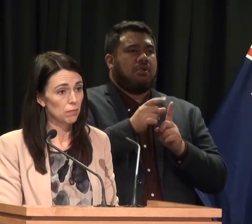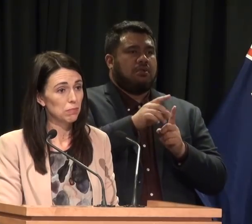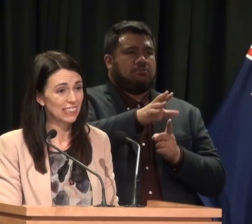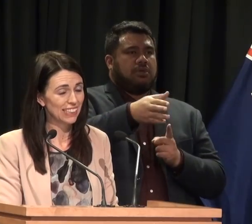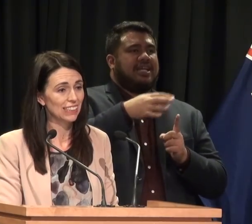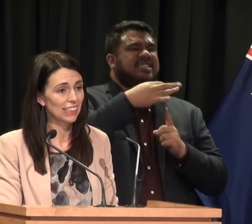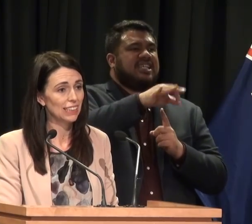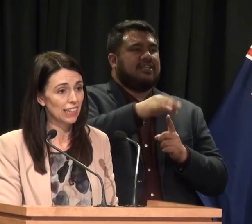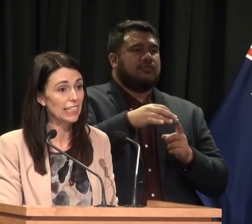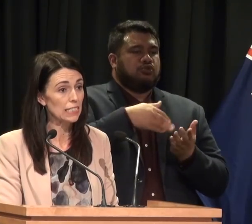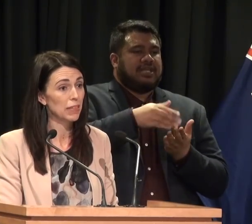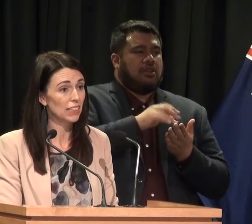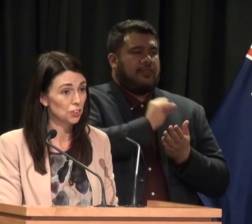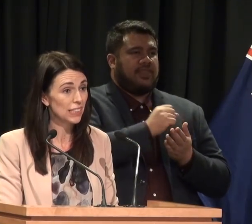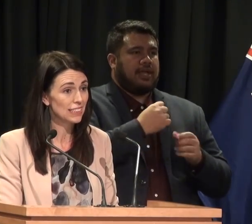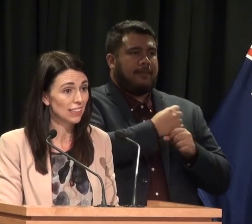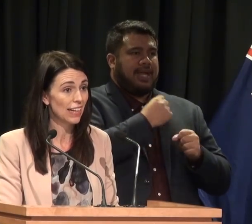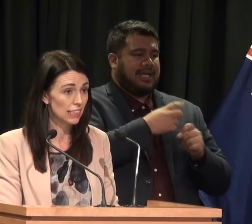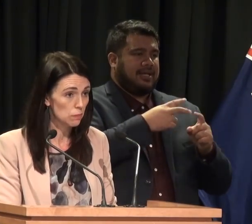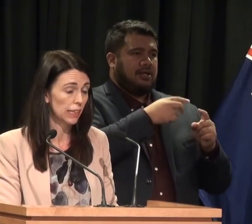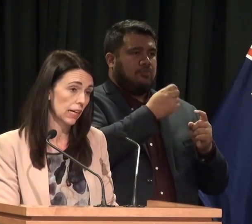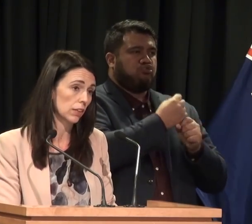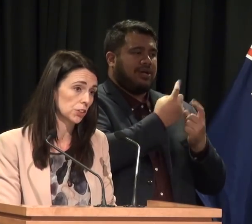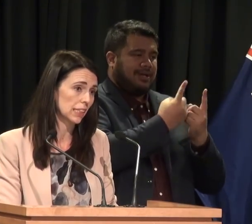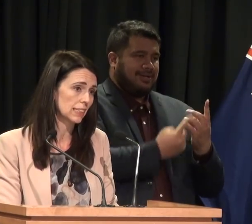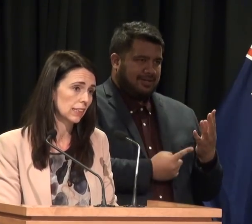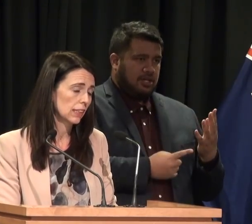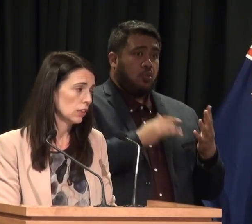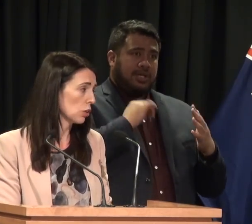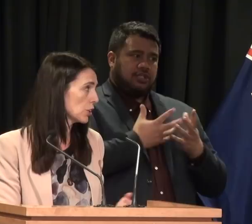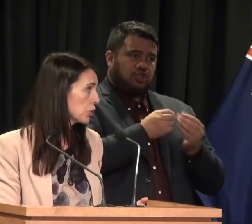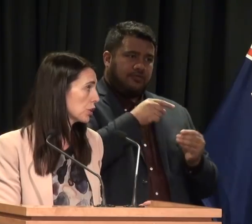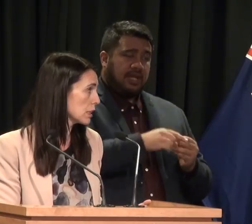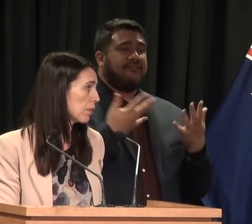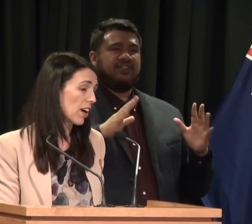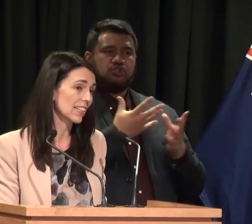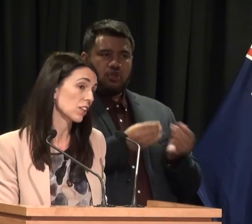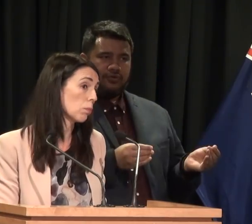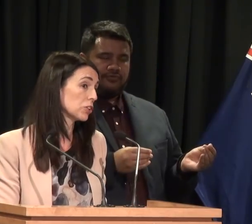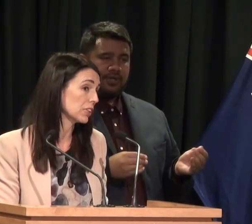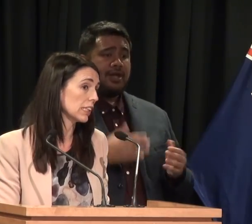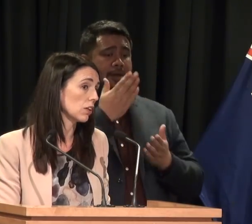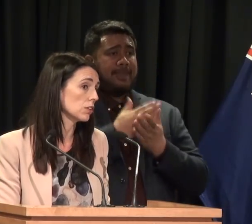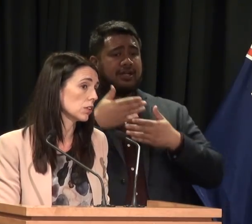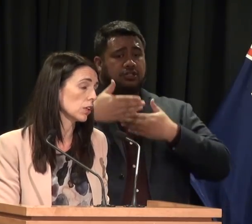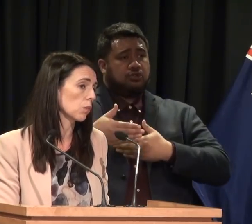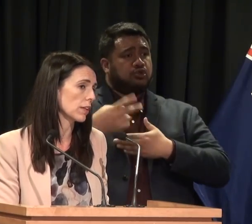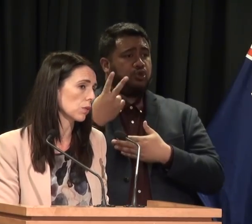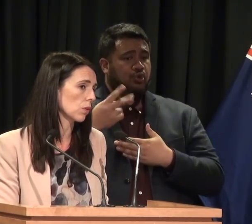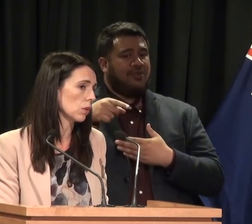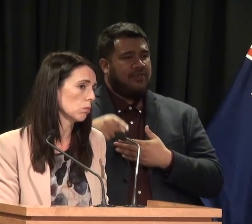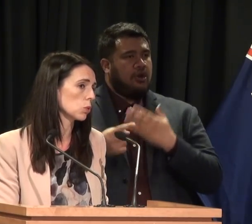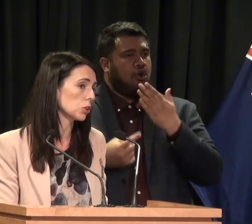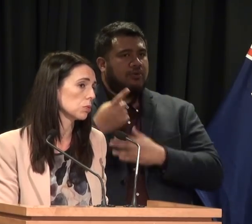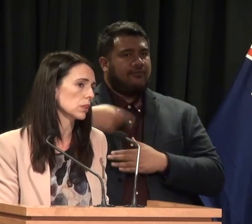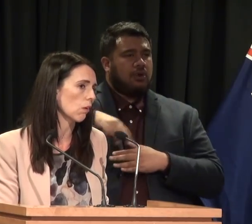was something particularly that needed to be addressed and is being now addressed. Tranche 2 does provide us an opportunity, though, to look at whether